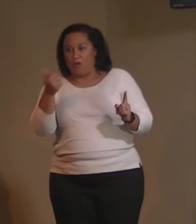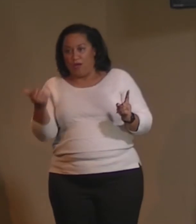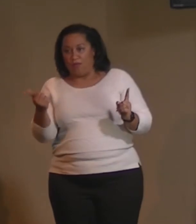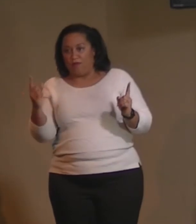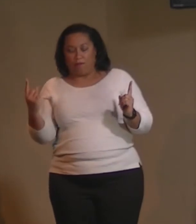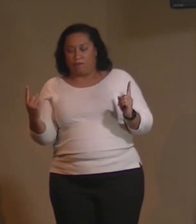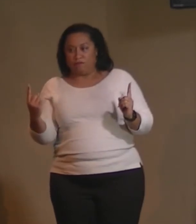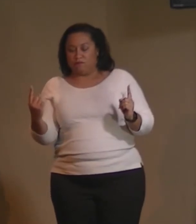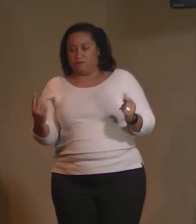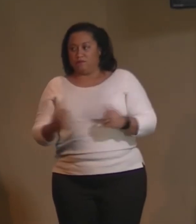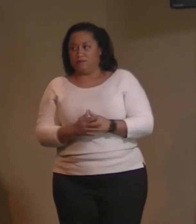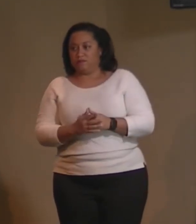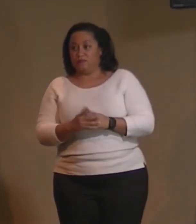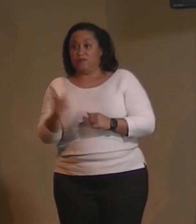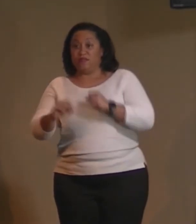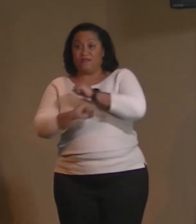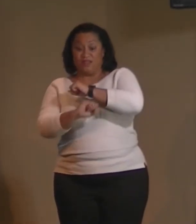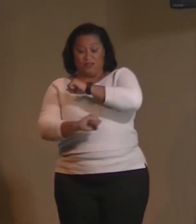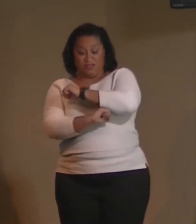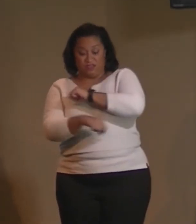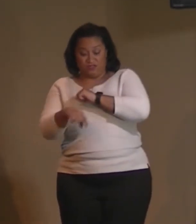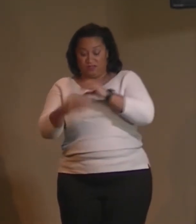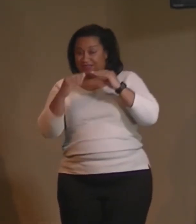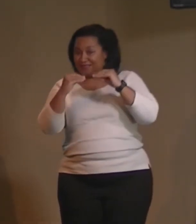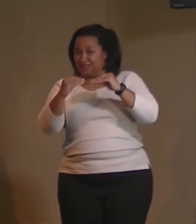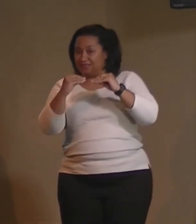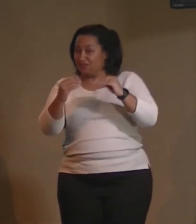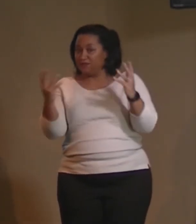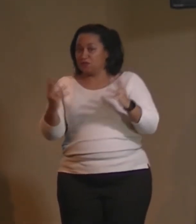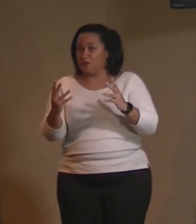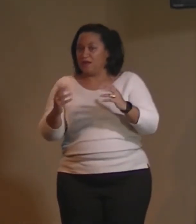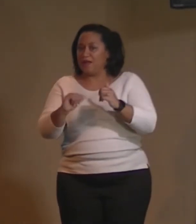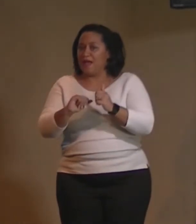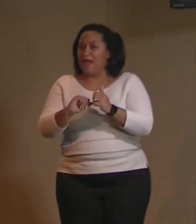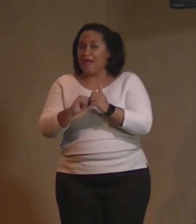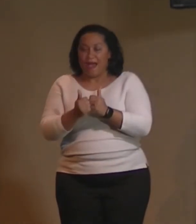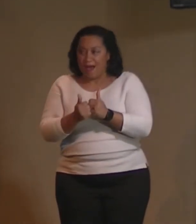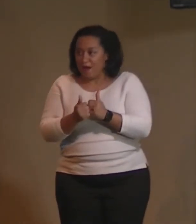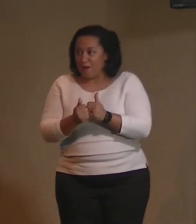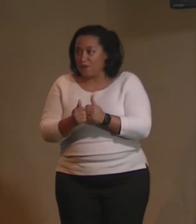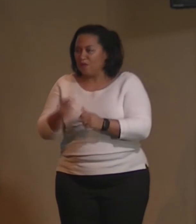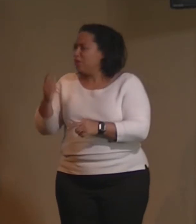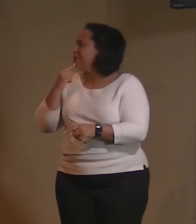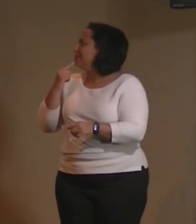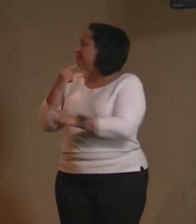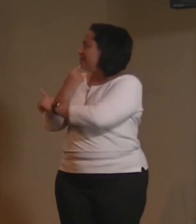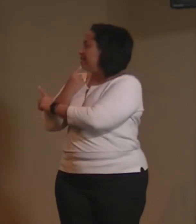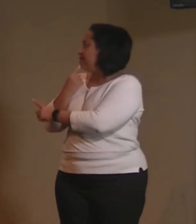the foundation of this teaching is how do what did it say